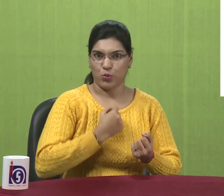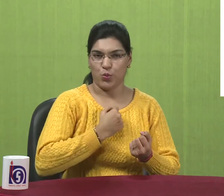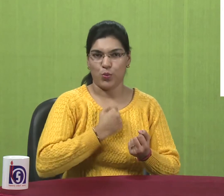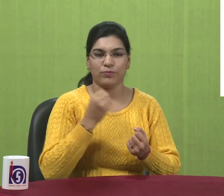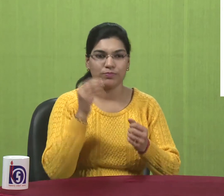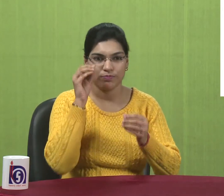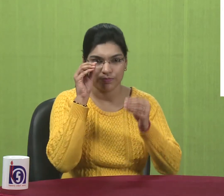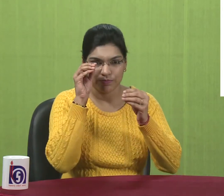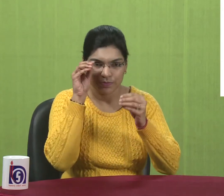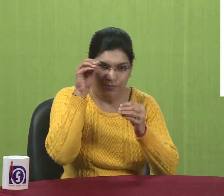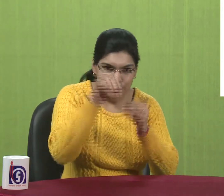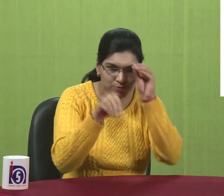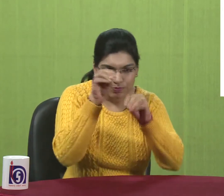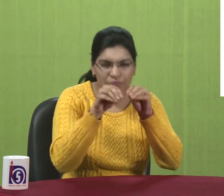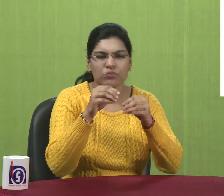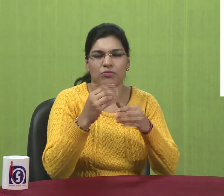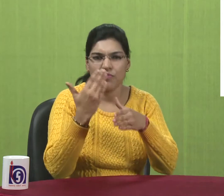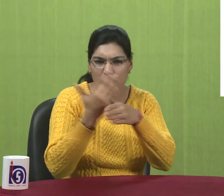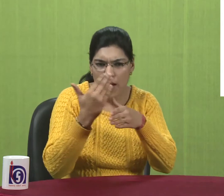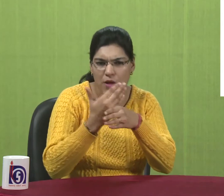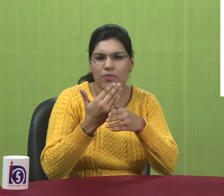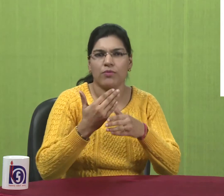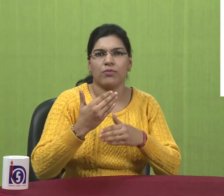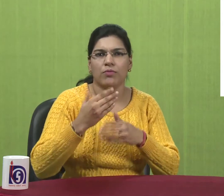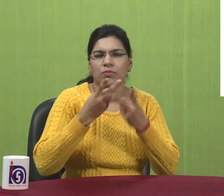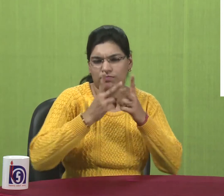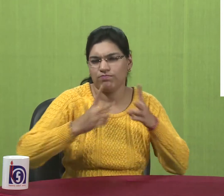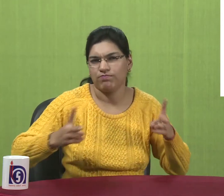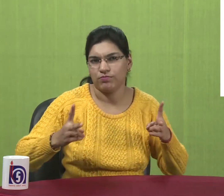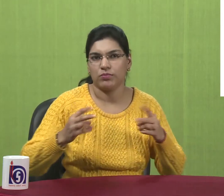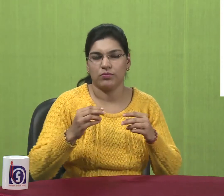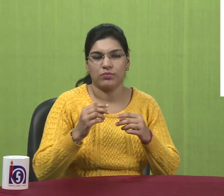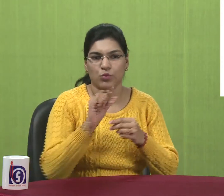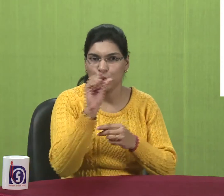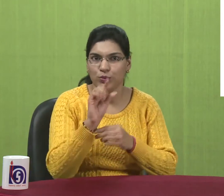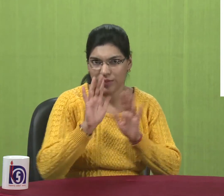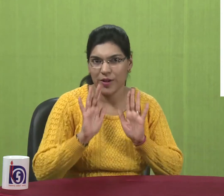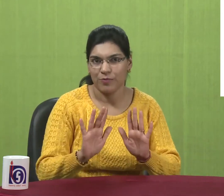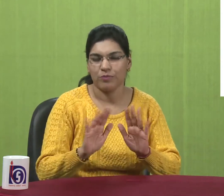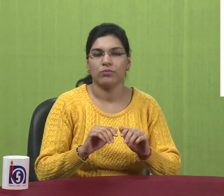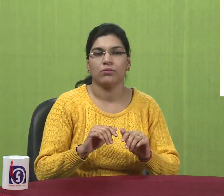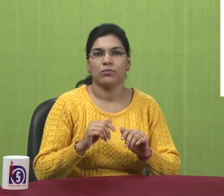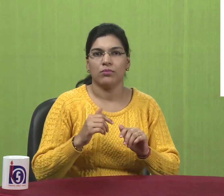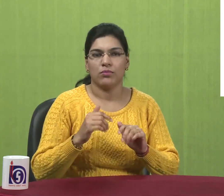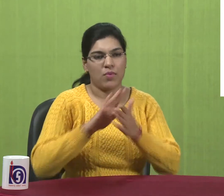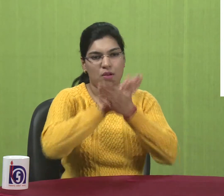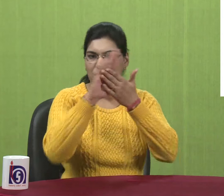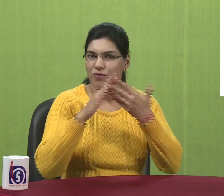When you buy a computer who is it for? It is for you. It is your